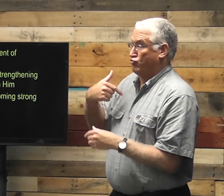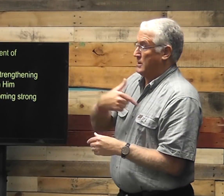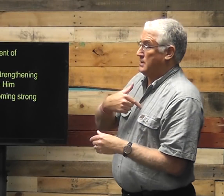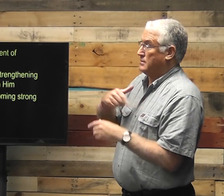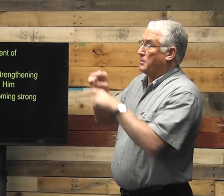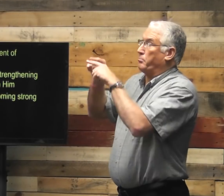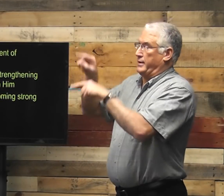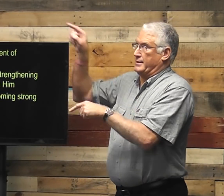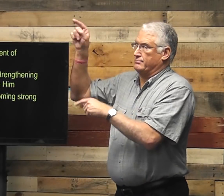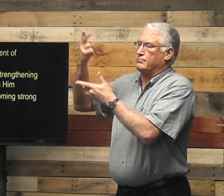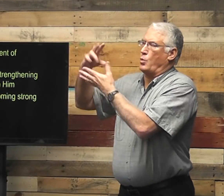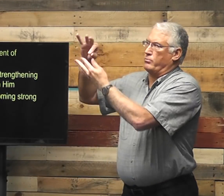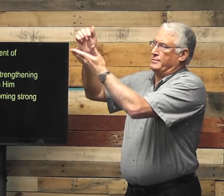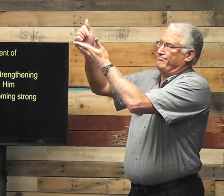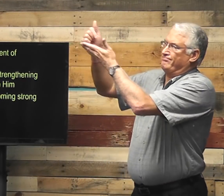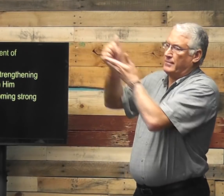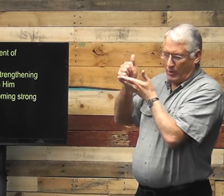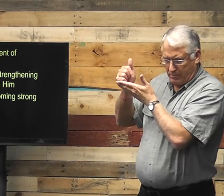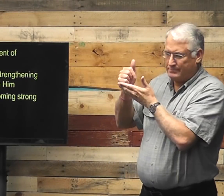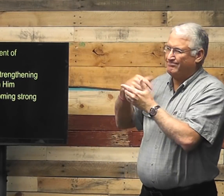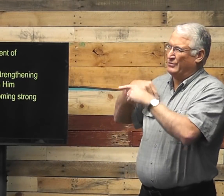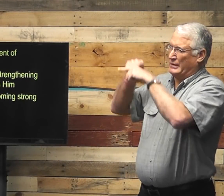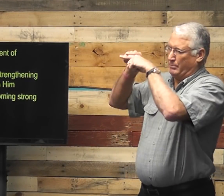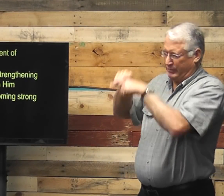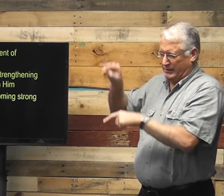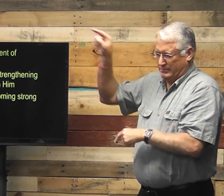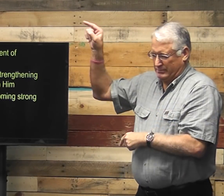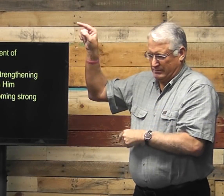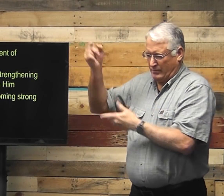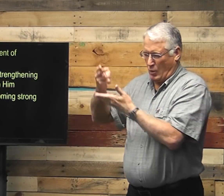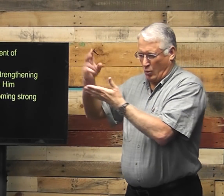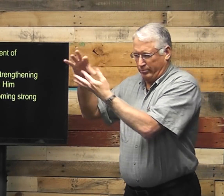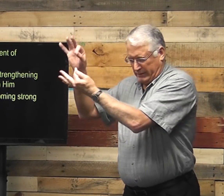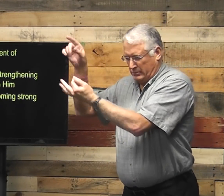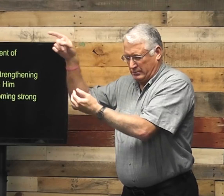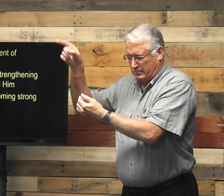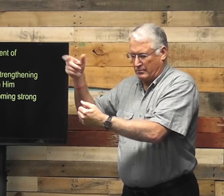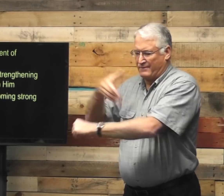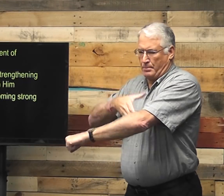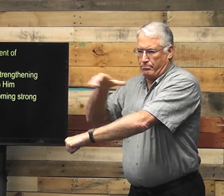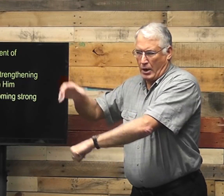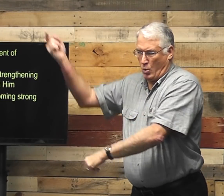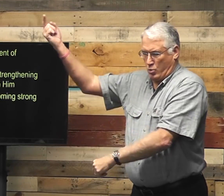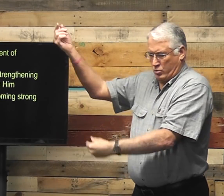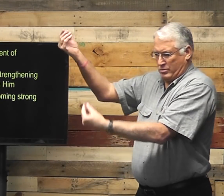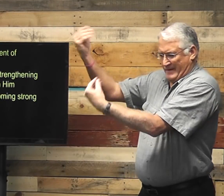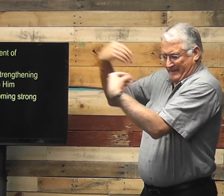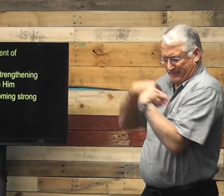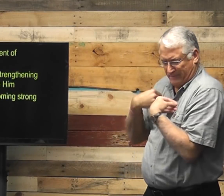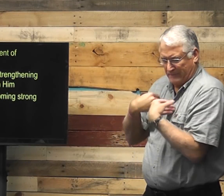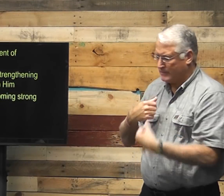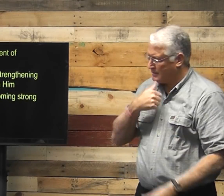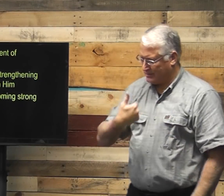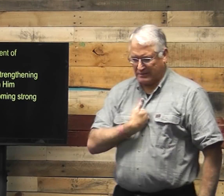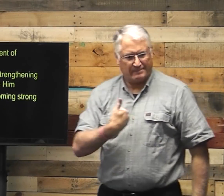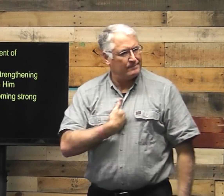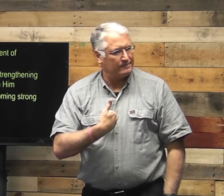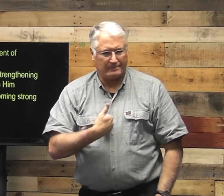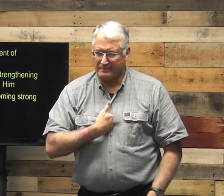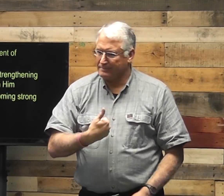So, when we depend on the Holy Spirit, he helps us. And his power is given to us.